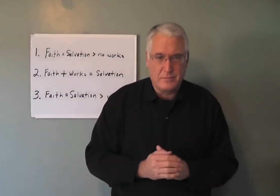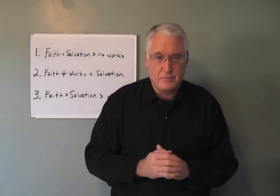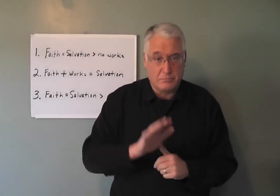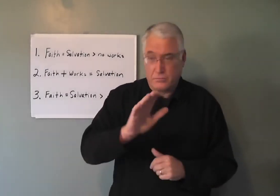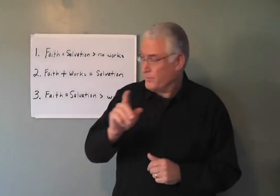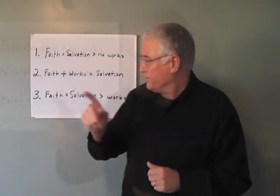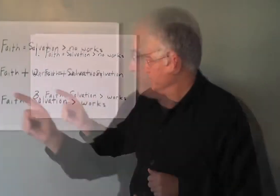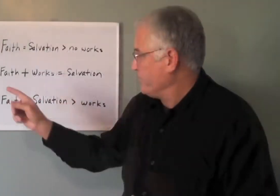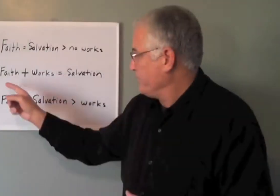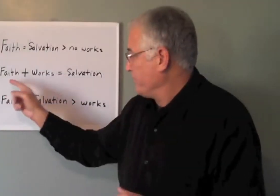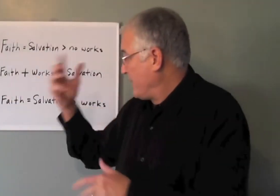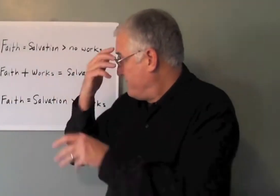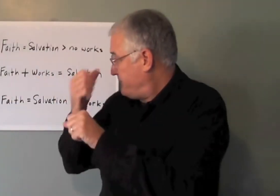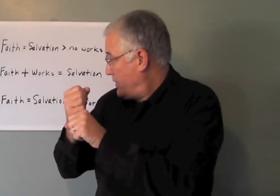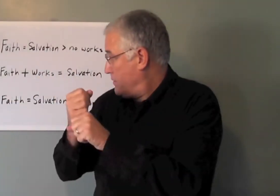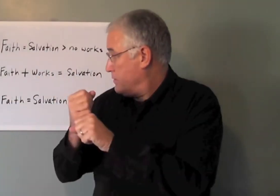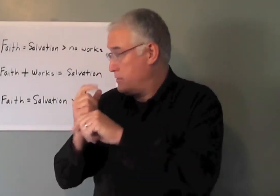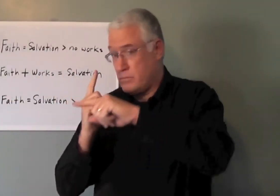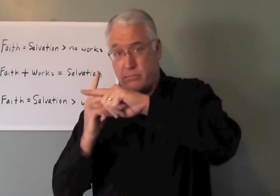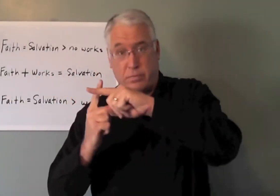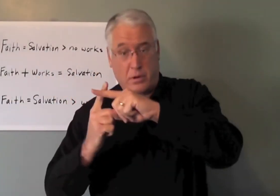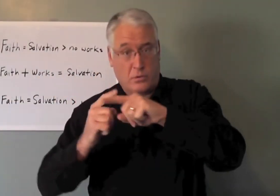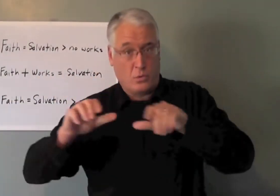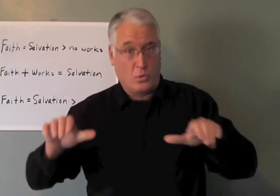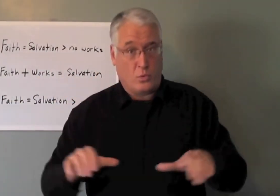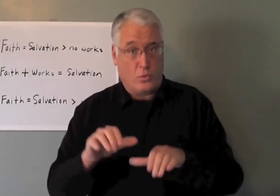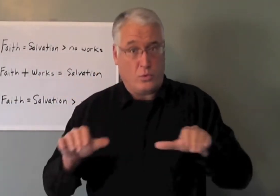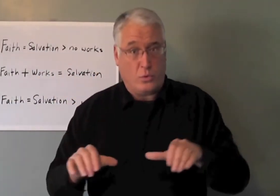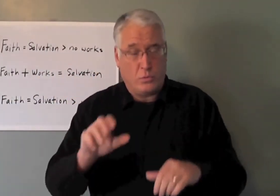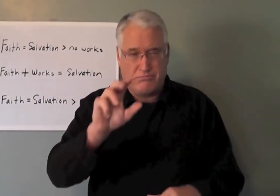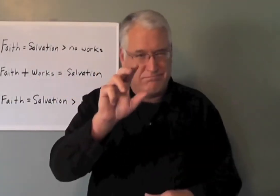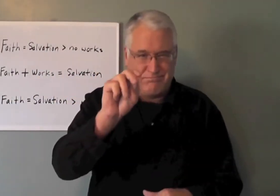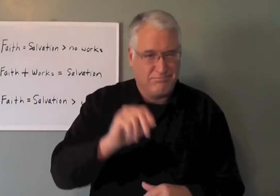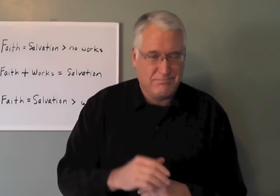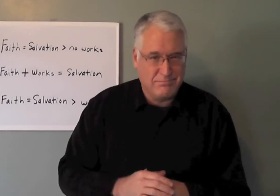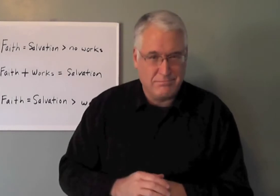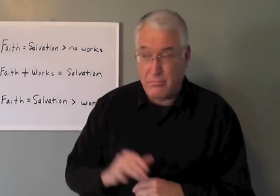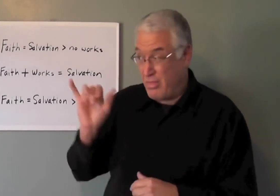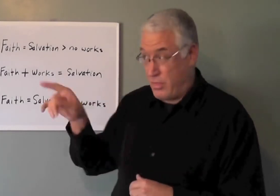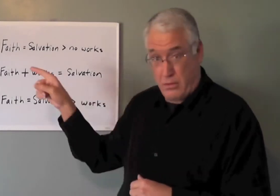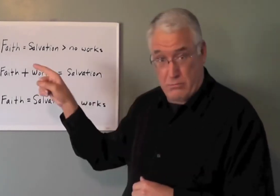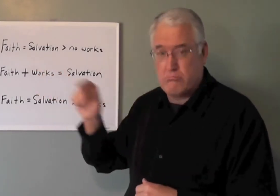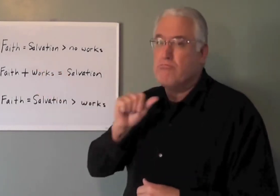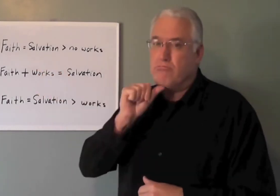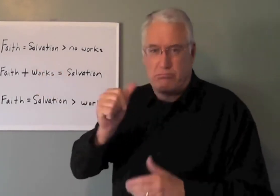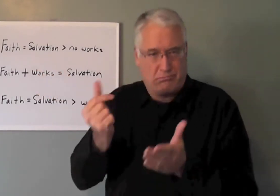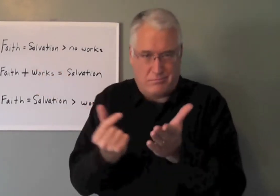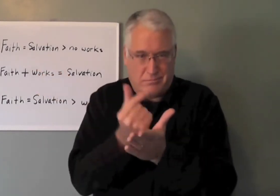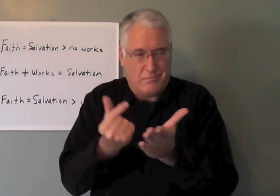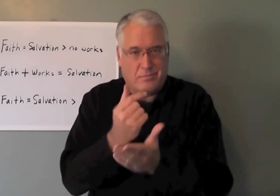salvation. So, faith plus works equals salvation? No. It's not the gospel.